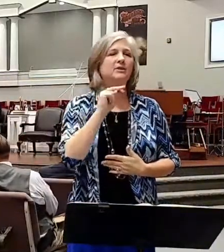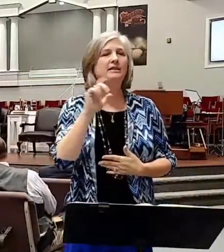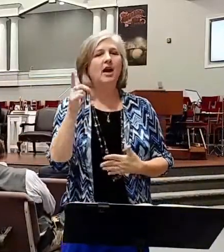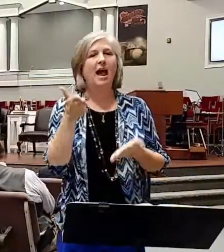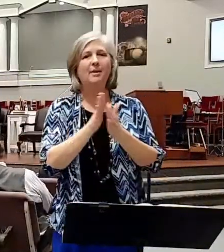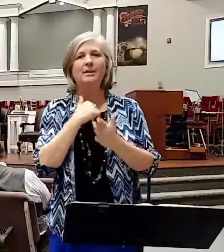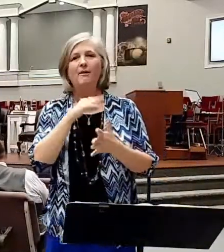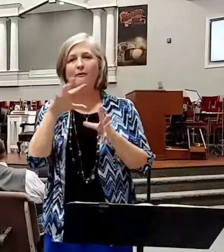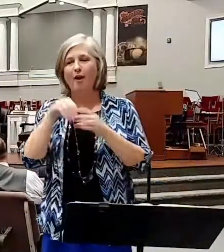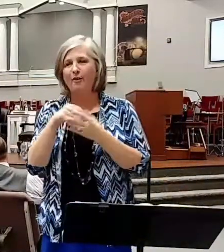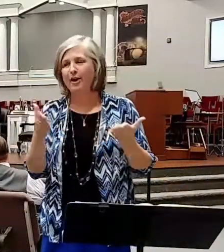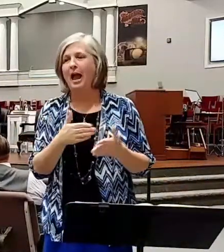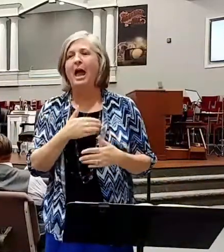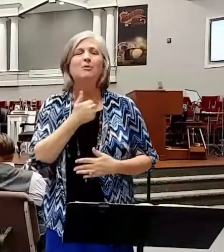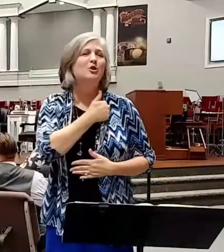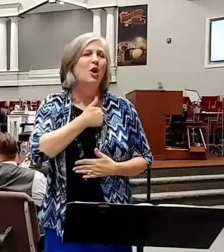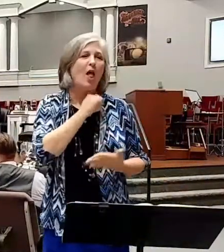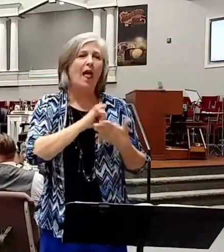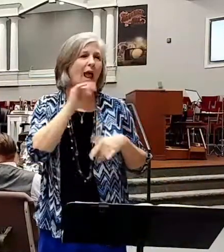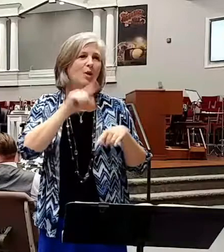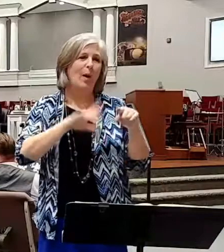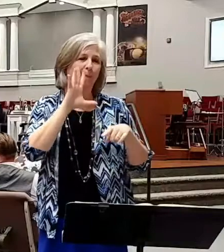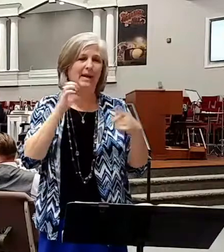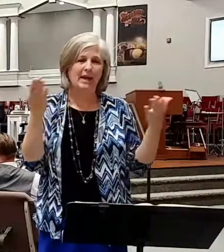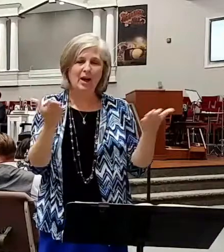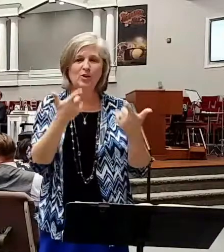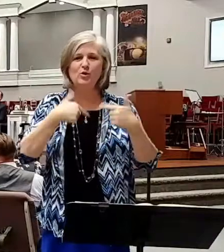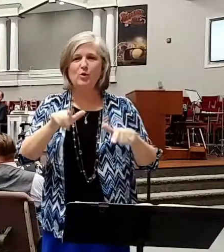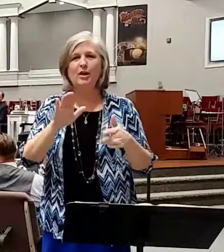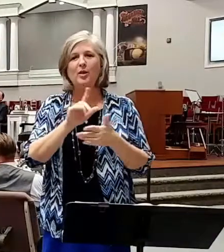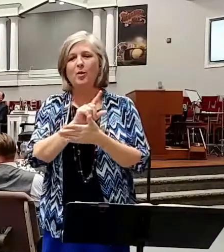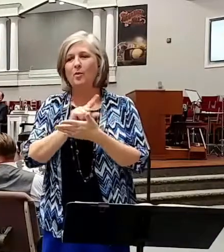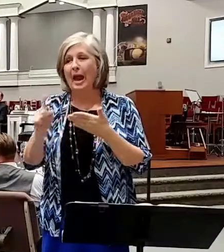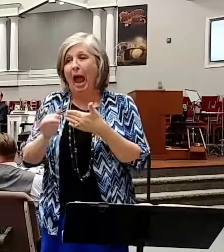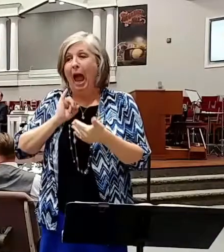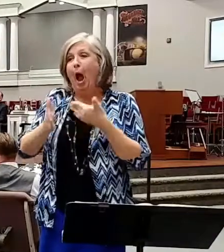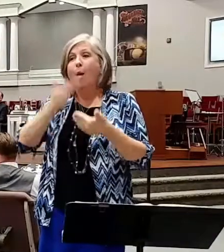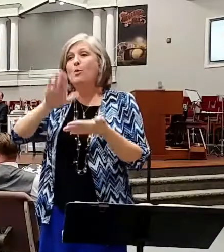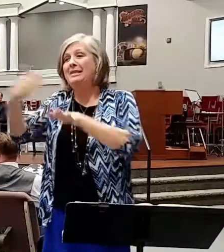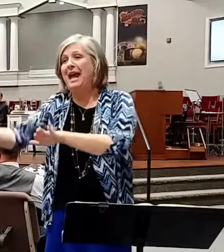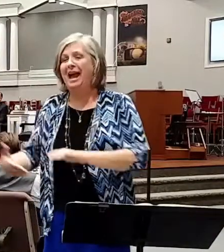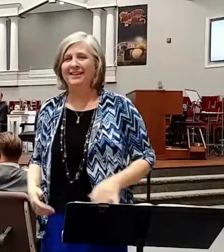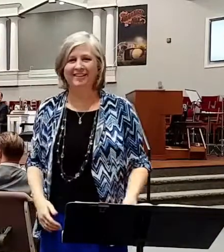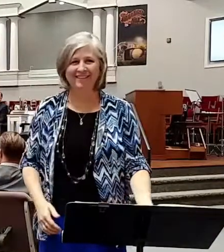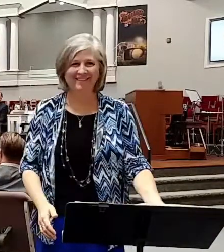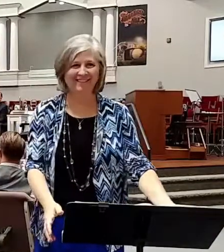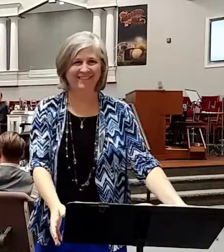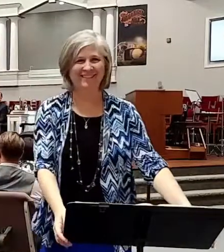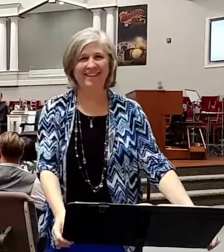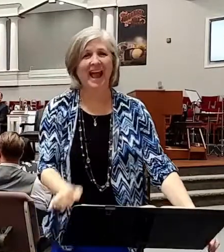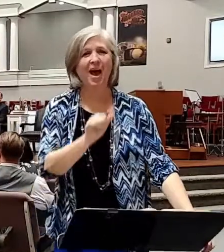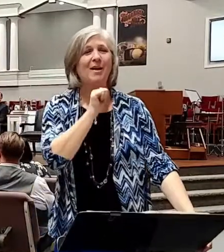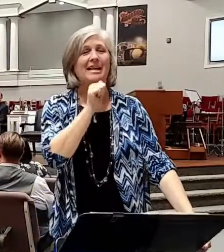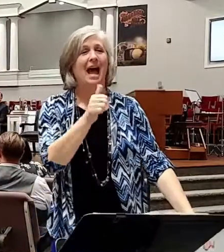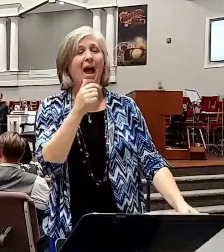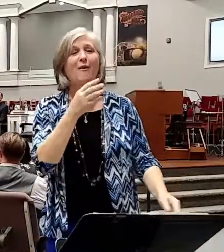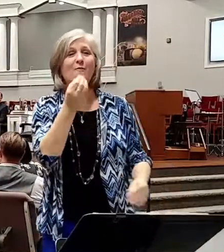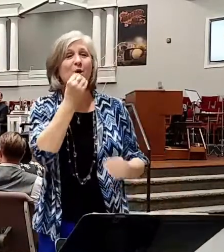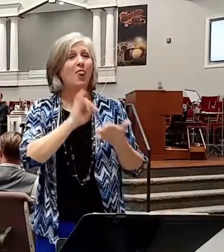I again apologize I couldn't be here during those weeks. I almost died. It wasn't the food that kept me from here. It was the